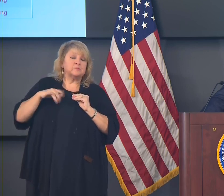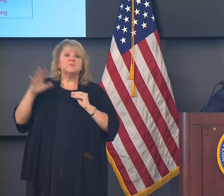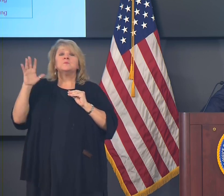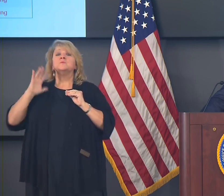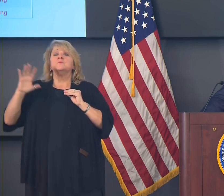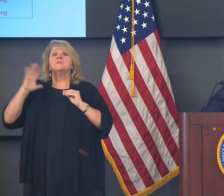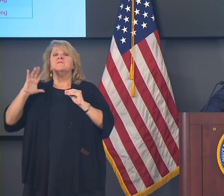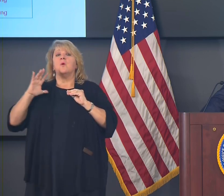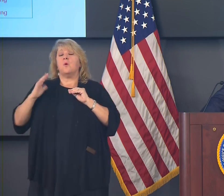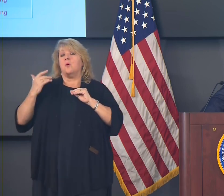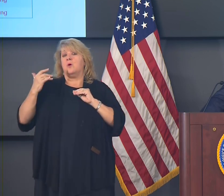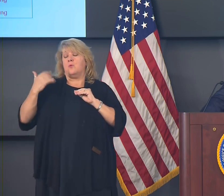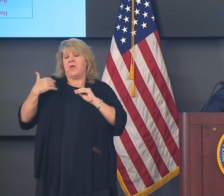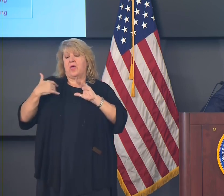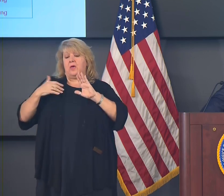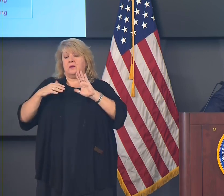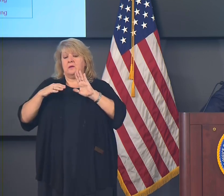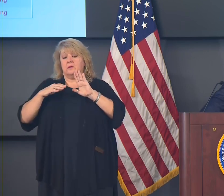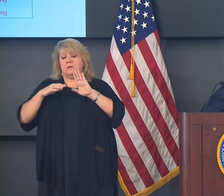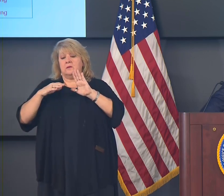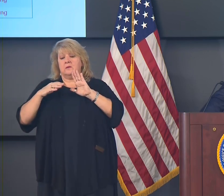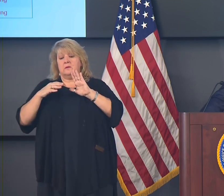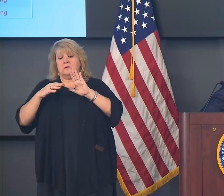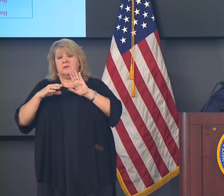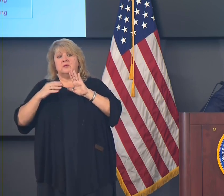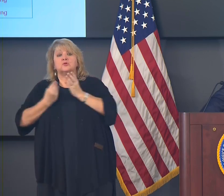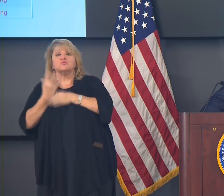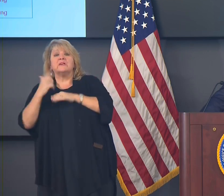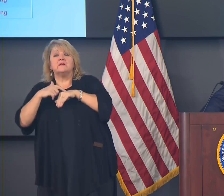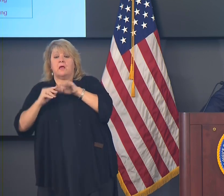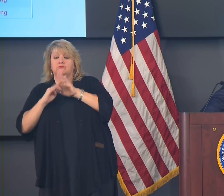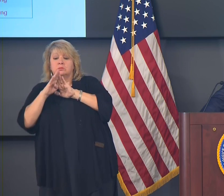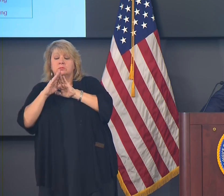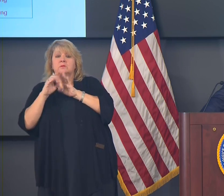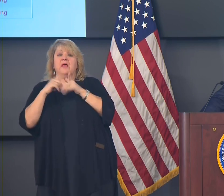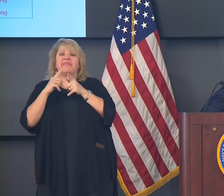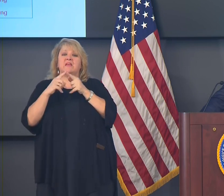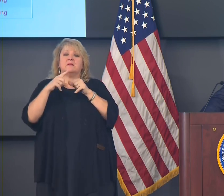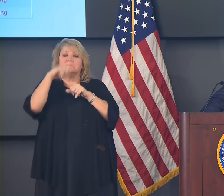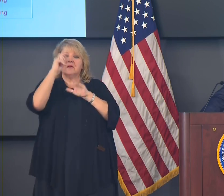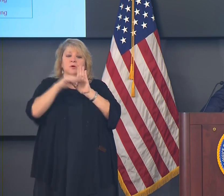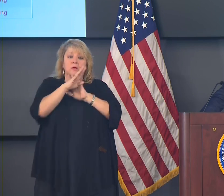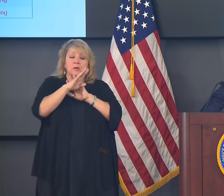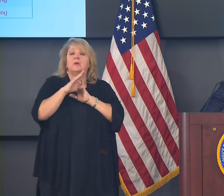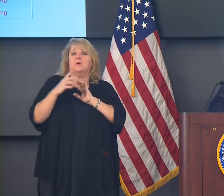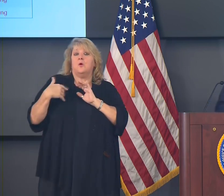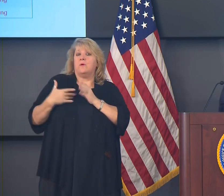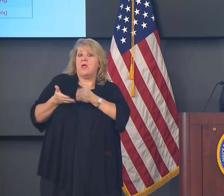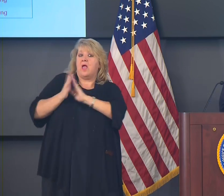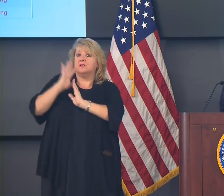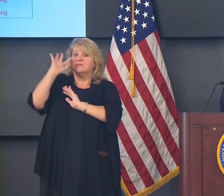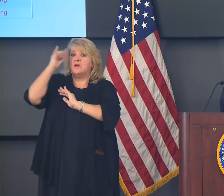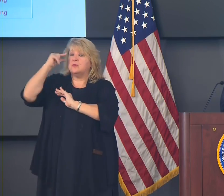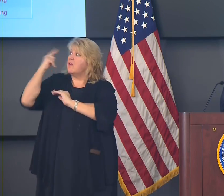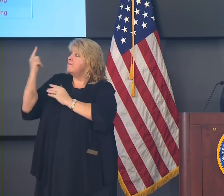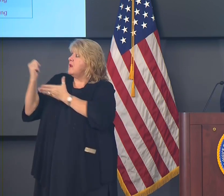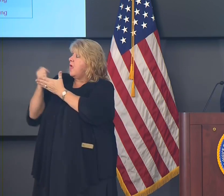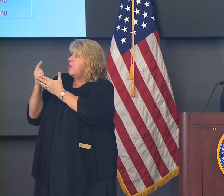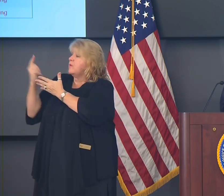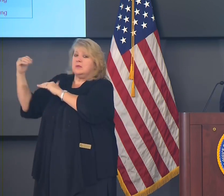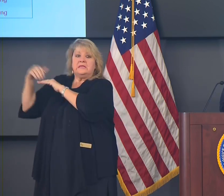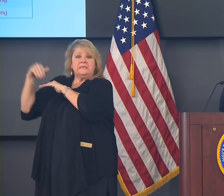medical personnel available through requests with the federal government at that time.